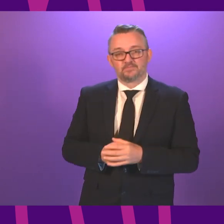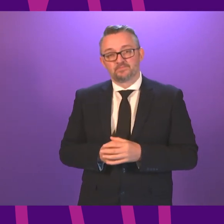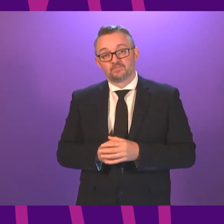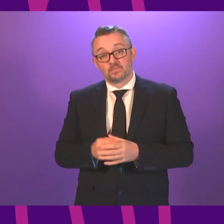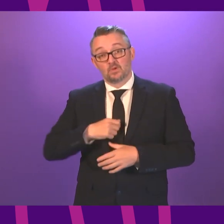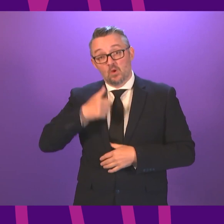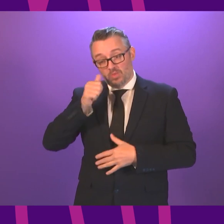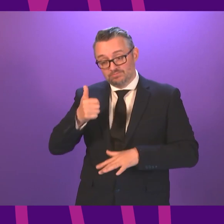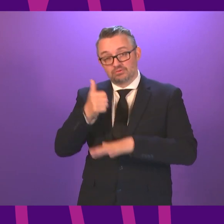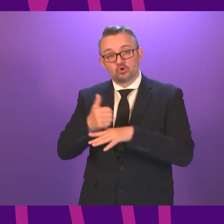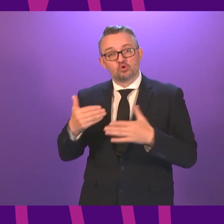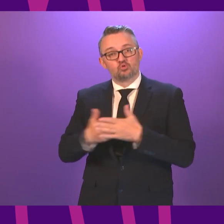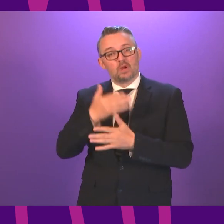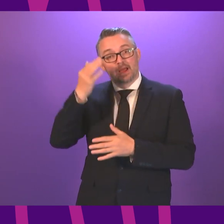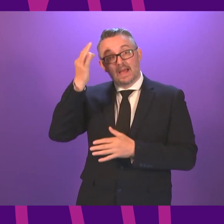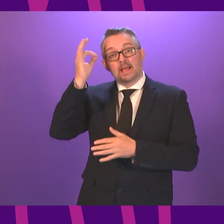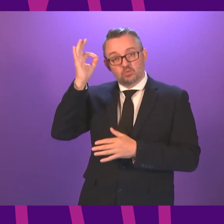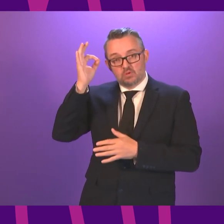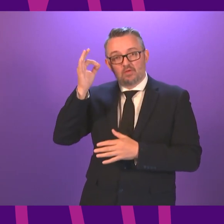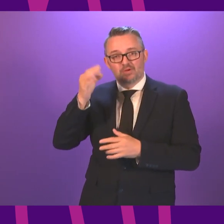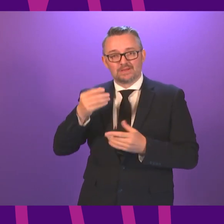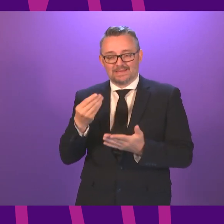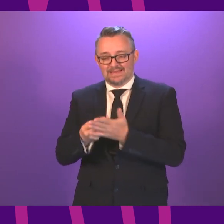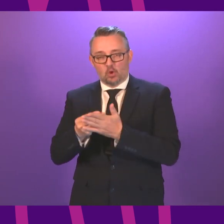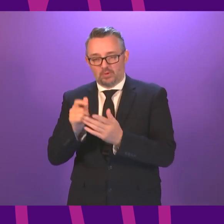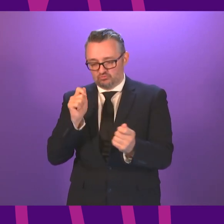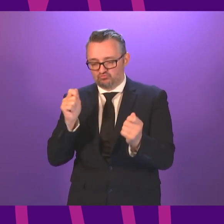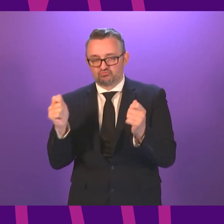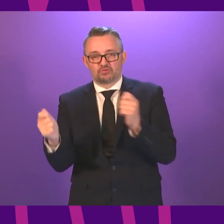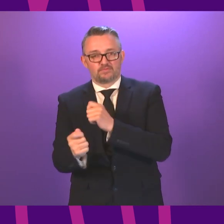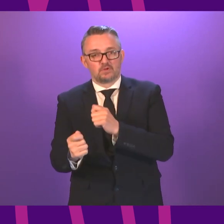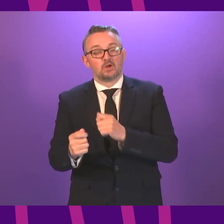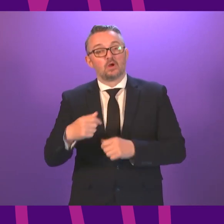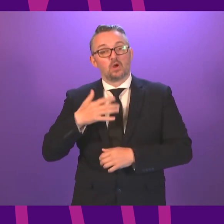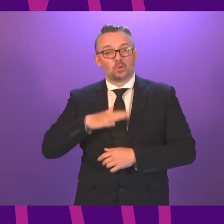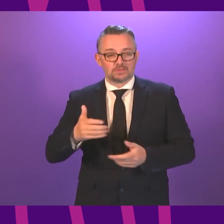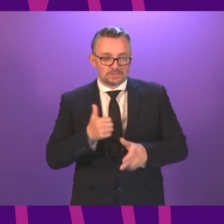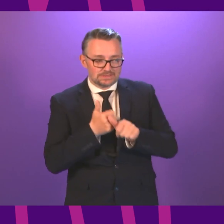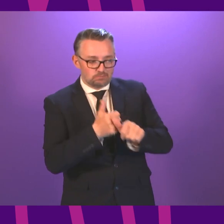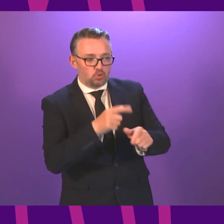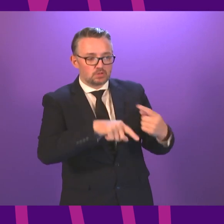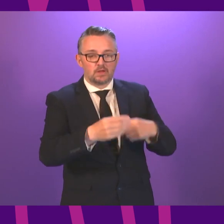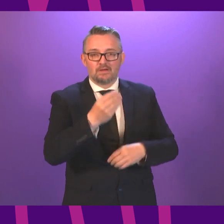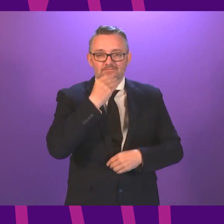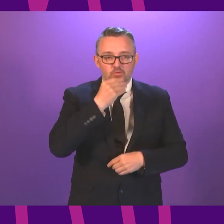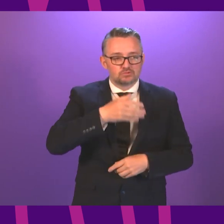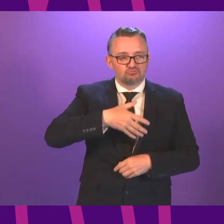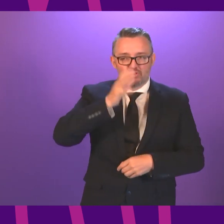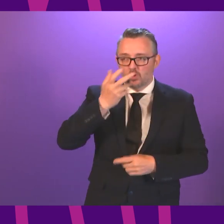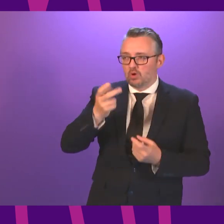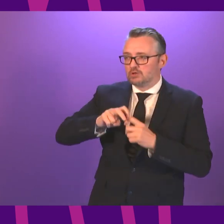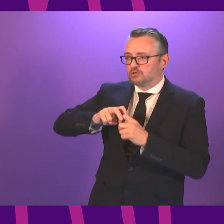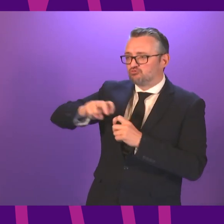establish a new Council for Economic Transformation. We will support specific business sectors, including food and drink and tourism.